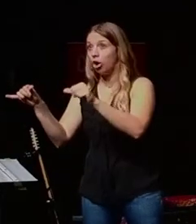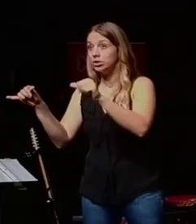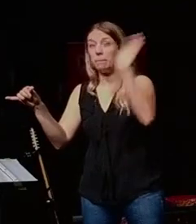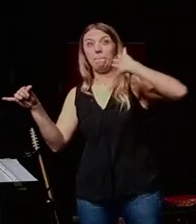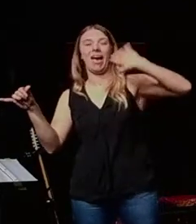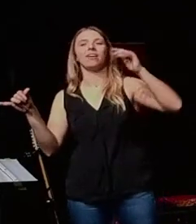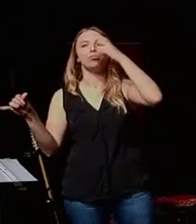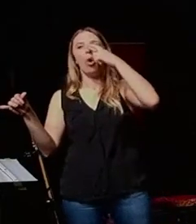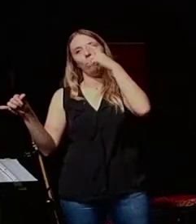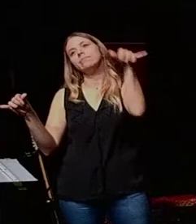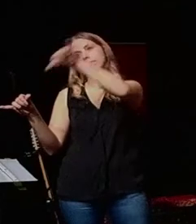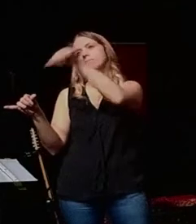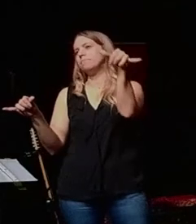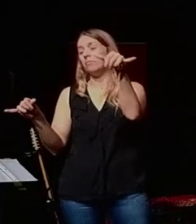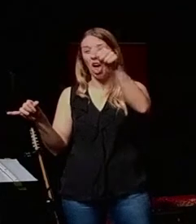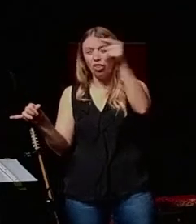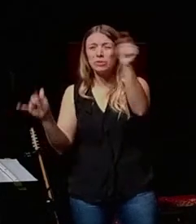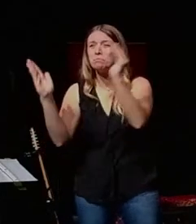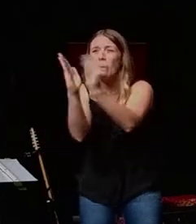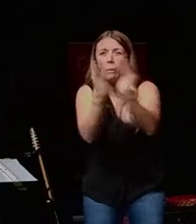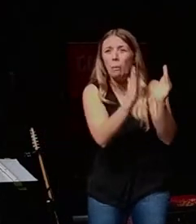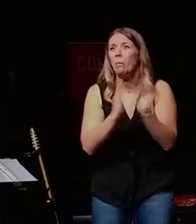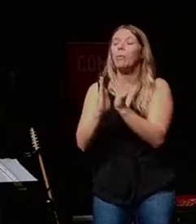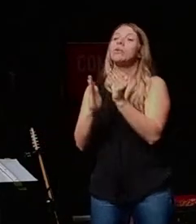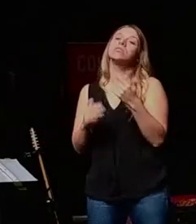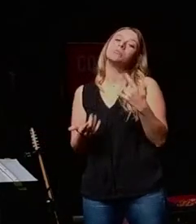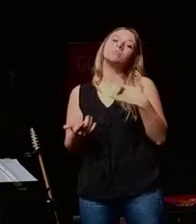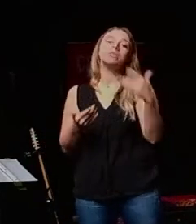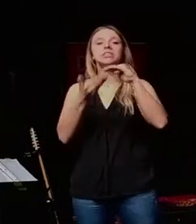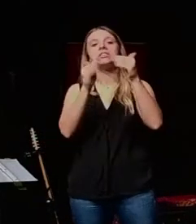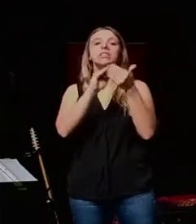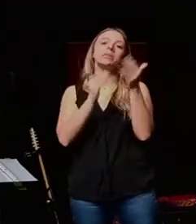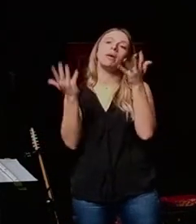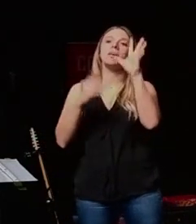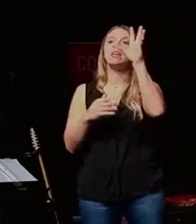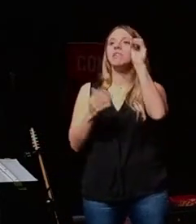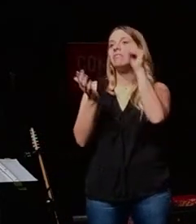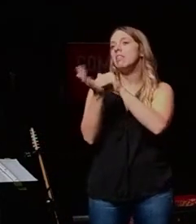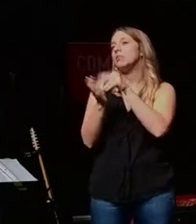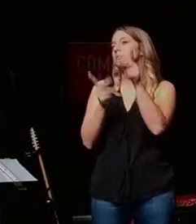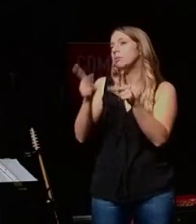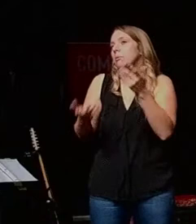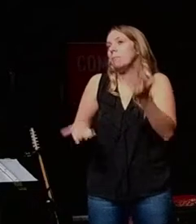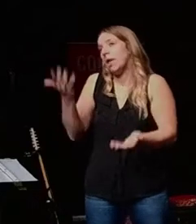the world. There's no other city that big. So an average city would probably be 50,000 people maybe.